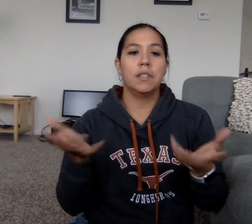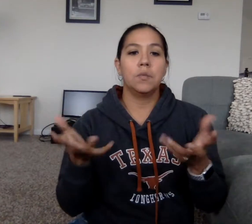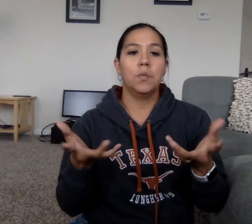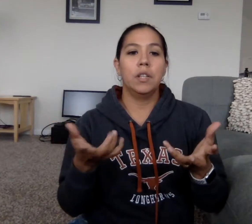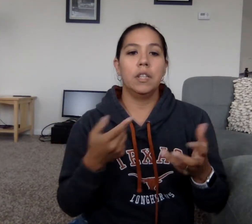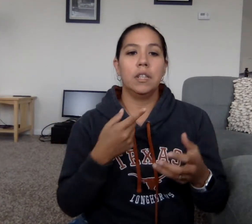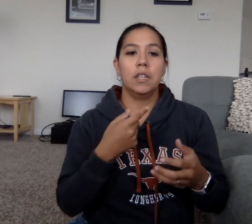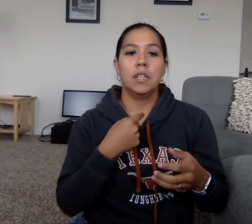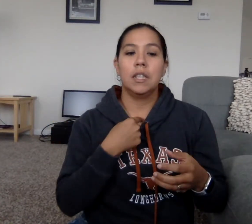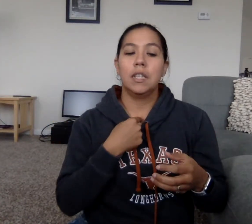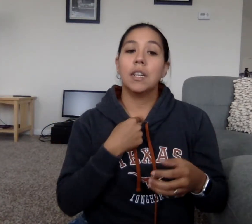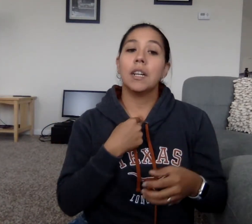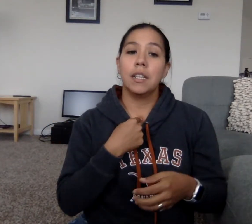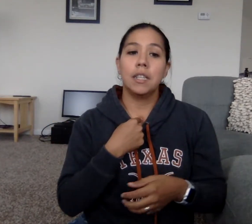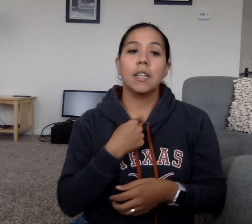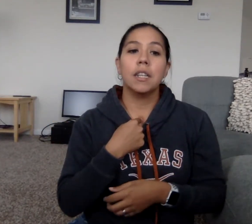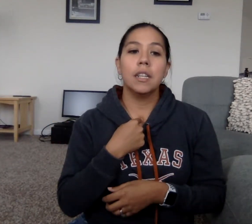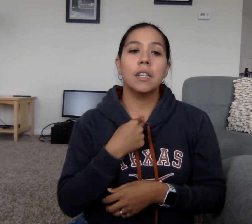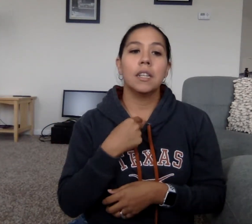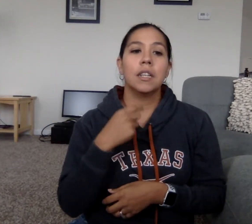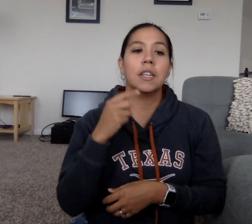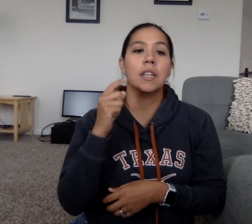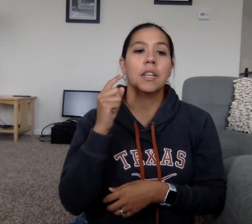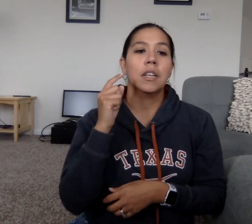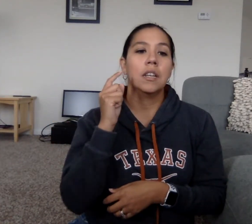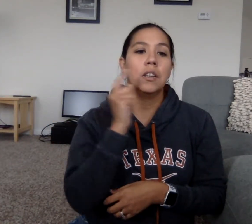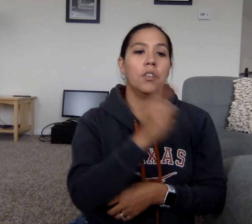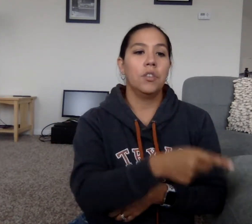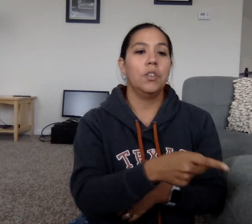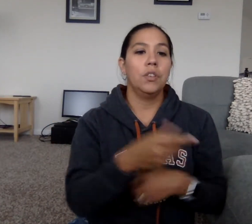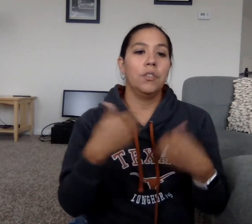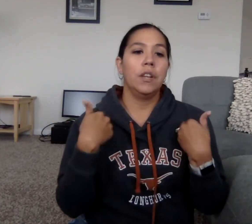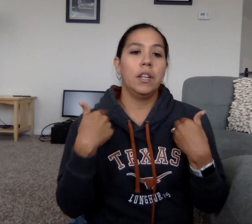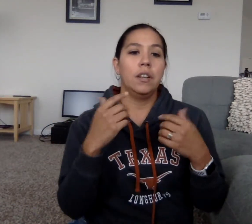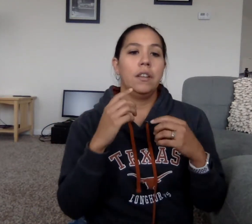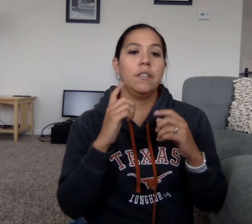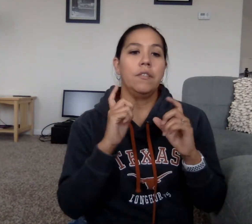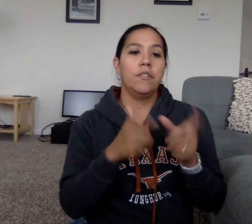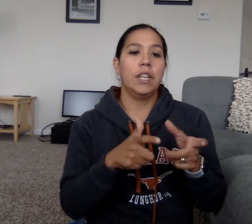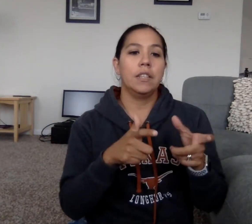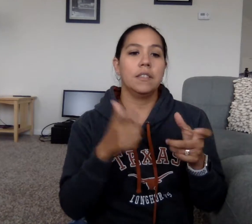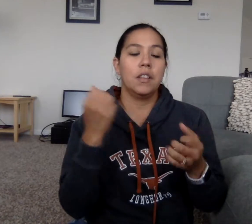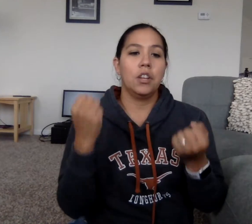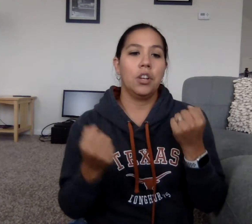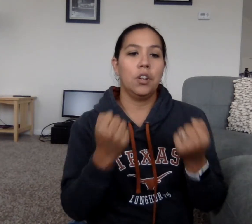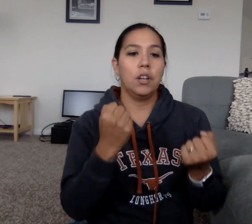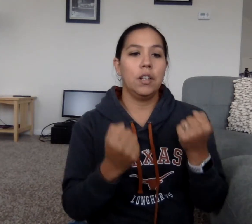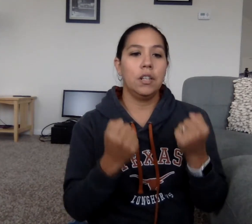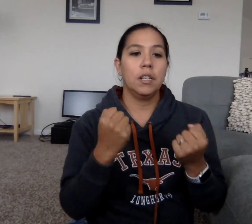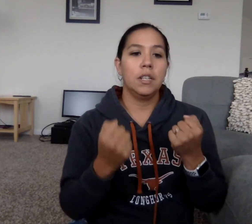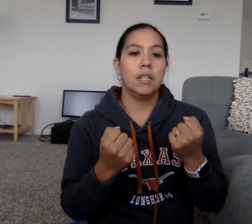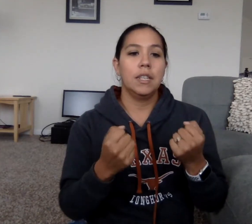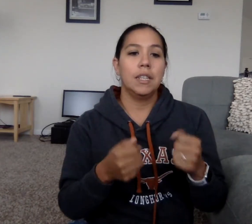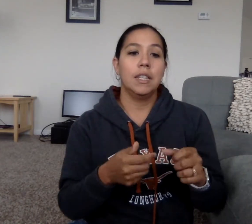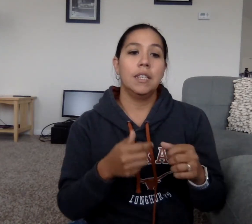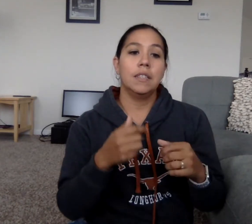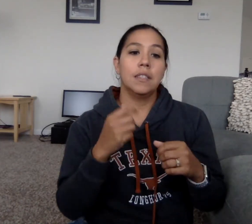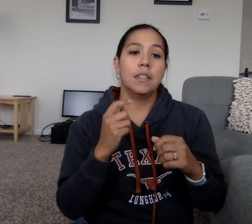That's what I did. You got a fast car. Is it